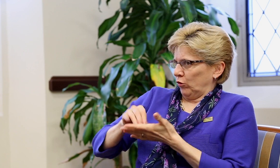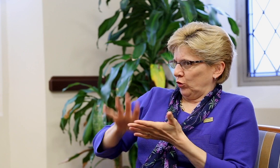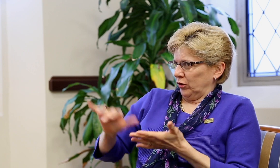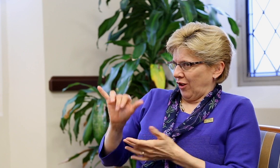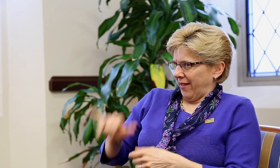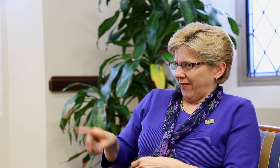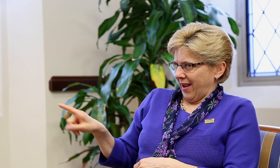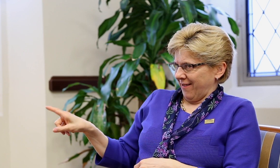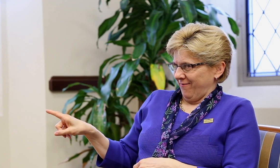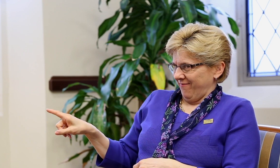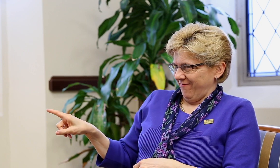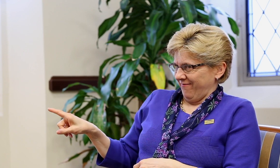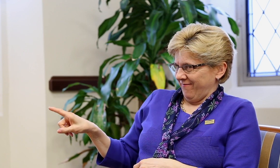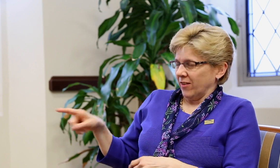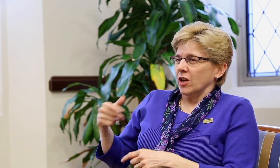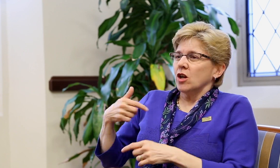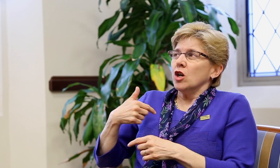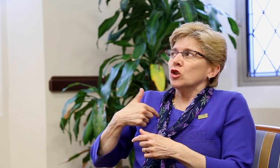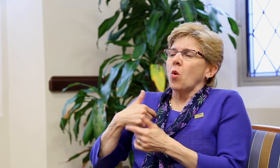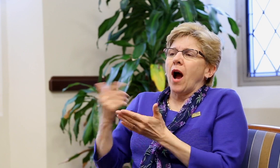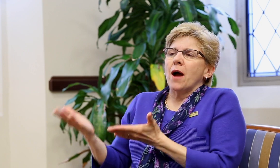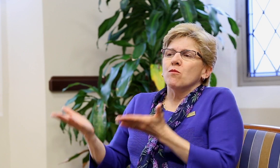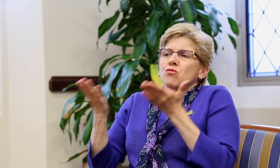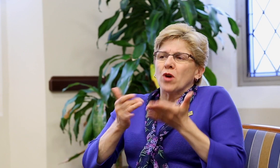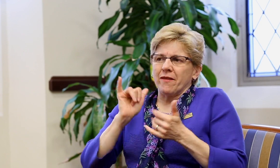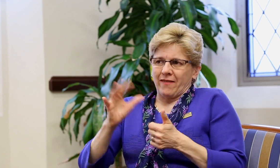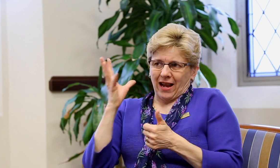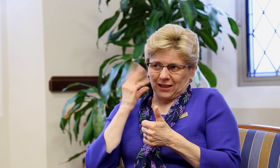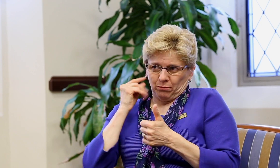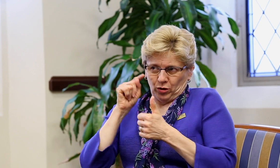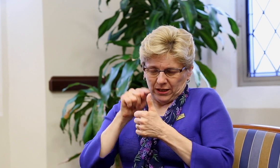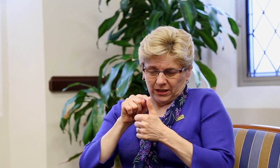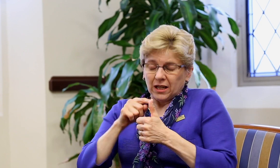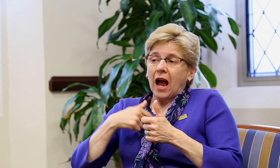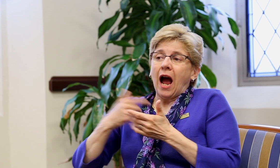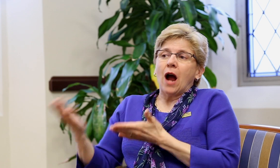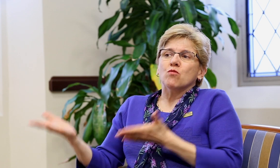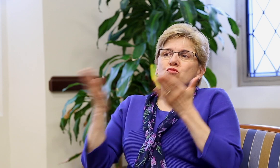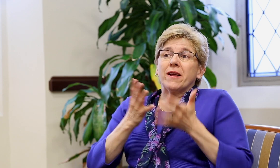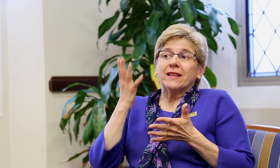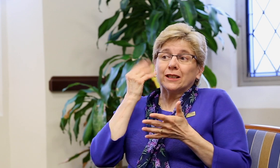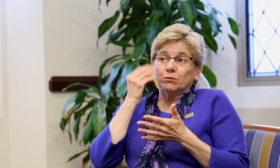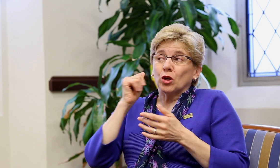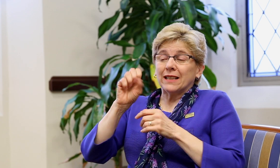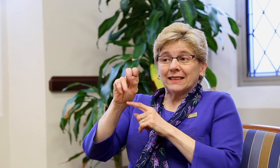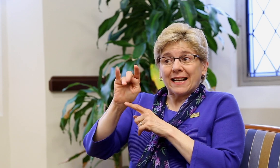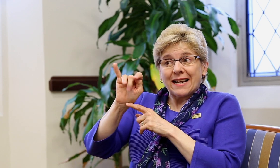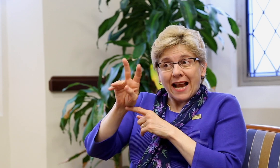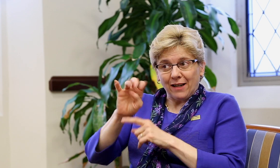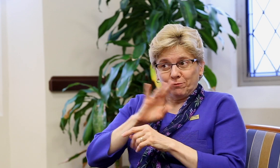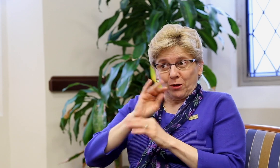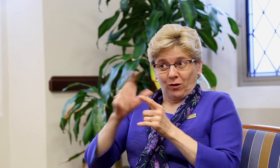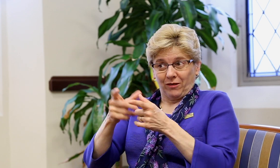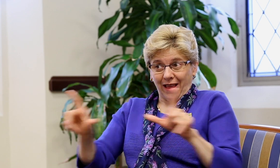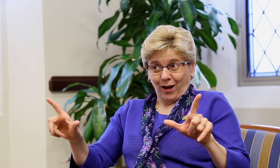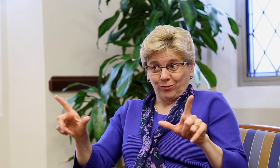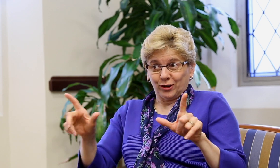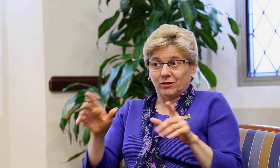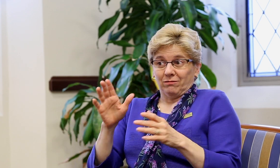are just like that. And so I bring the experience that I have to this position. I'm a native user of the language.